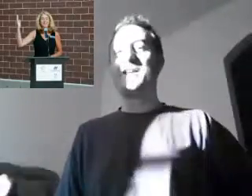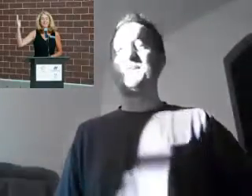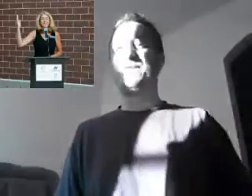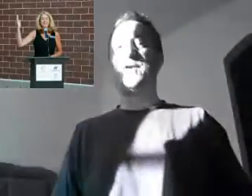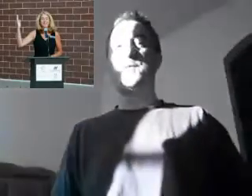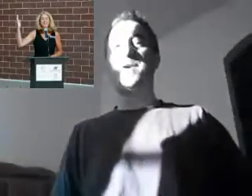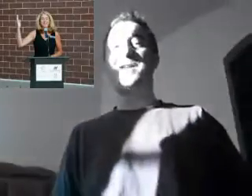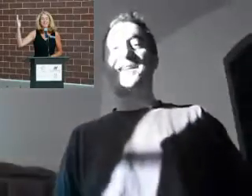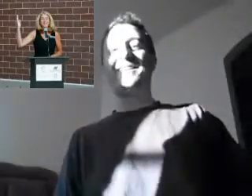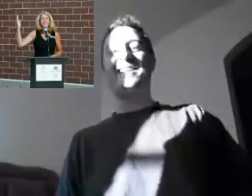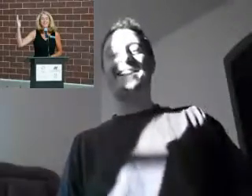I give a fuck about.